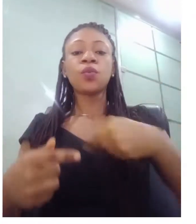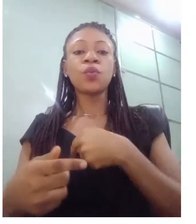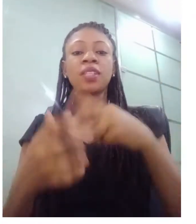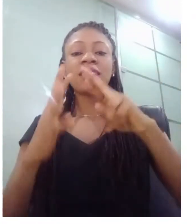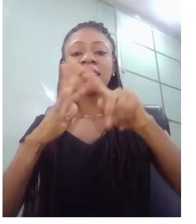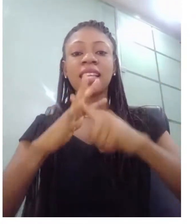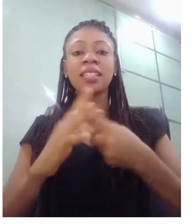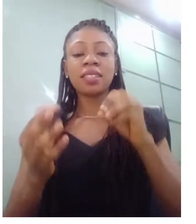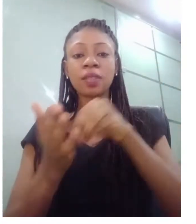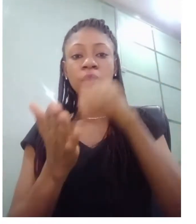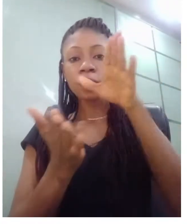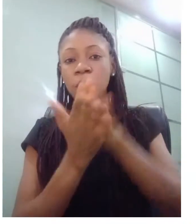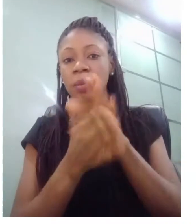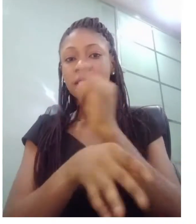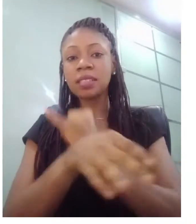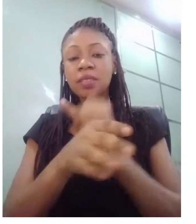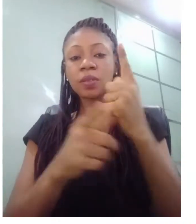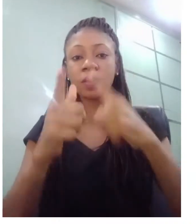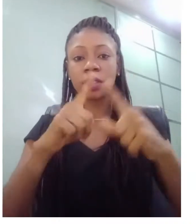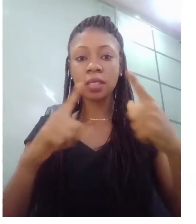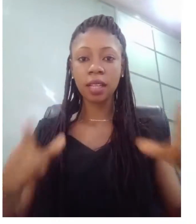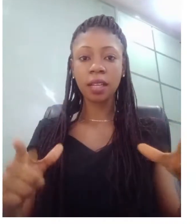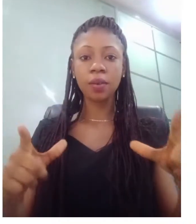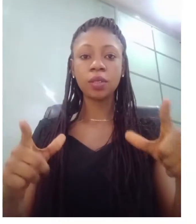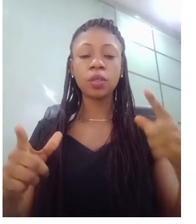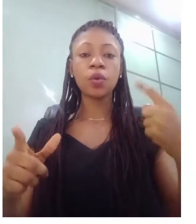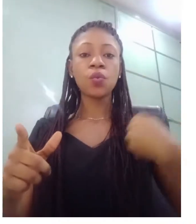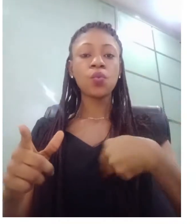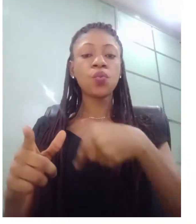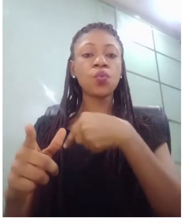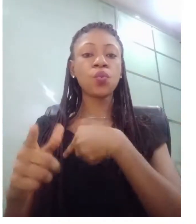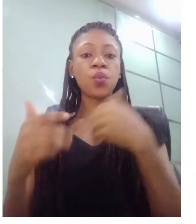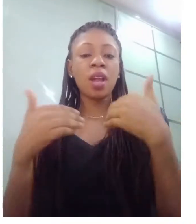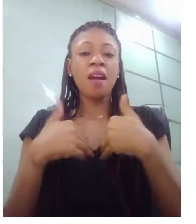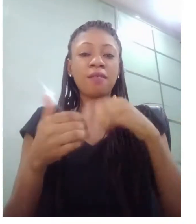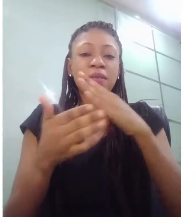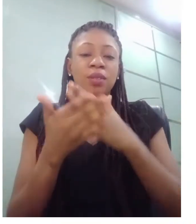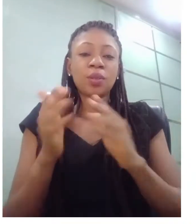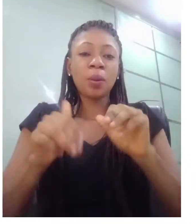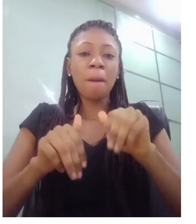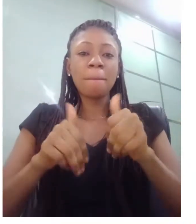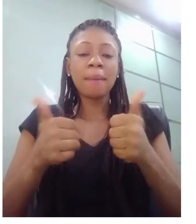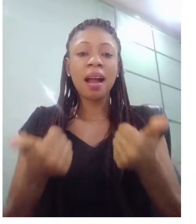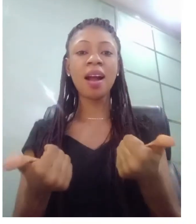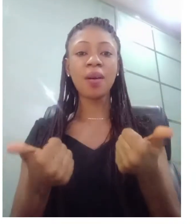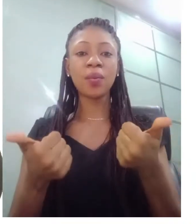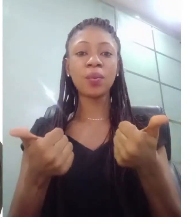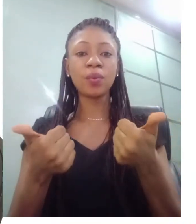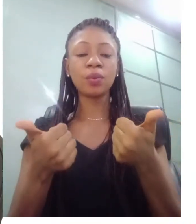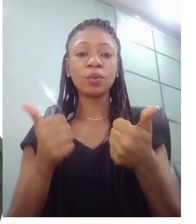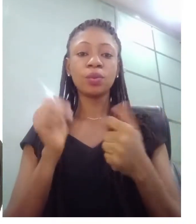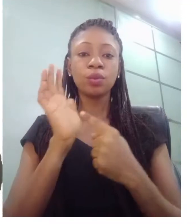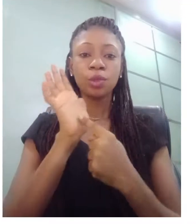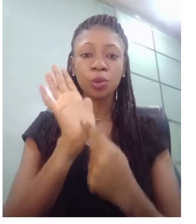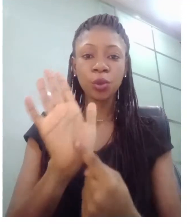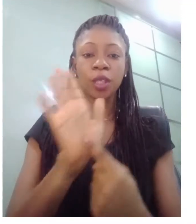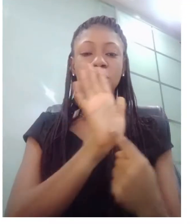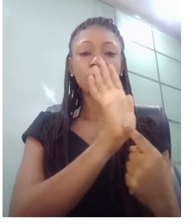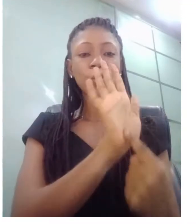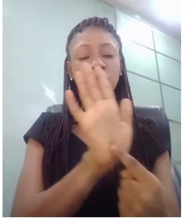somehow unveiling some pieces of it you know in bits and in pieces because we we've been working